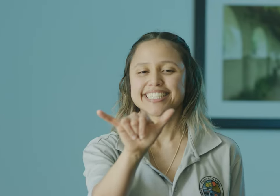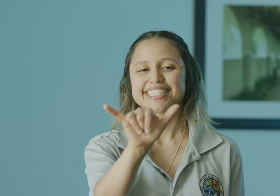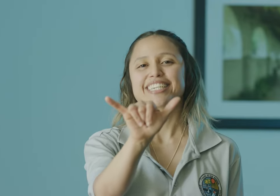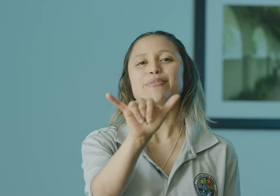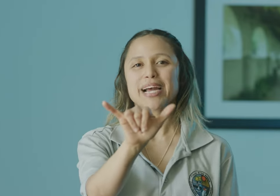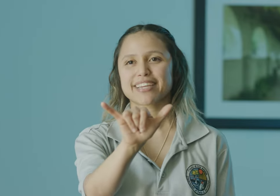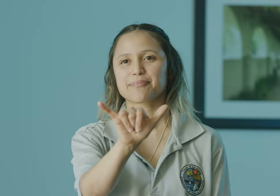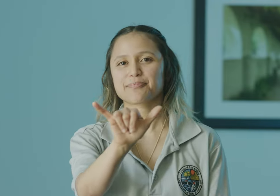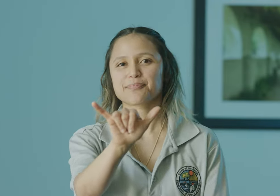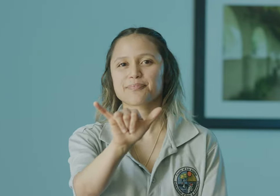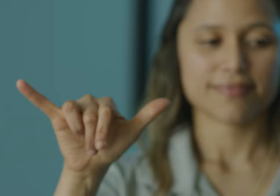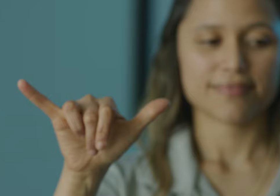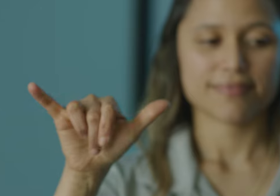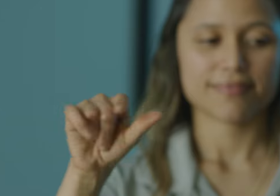Y. And Z.